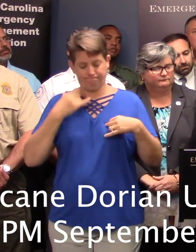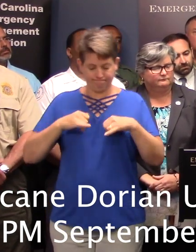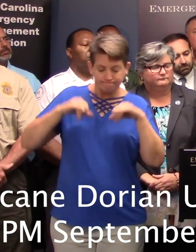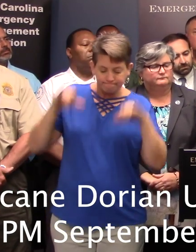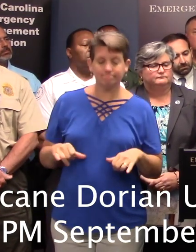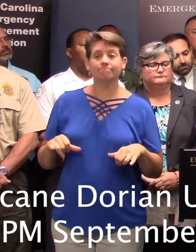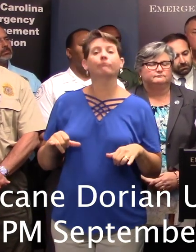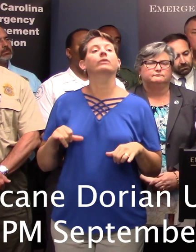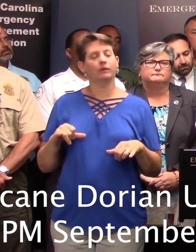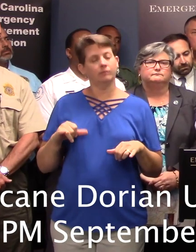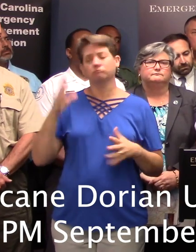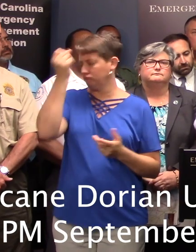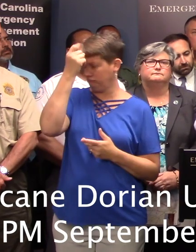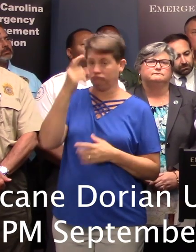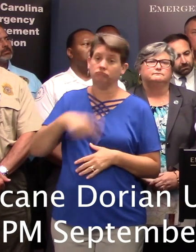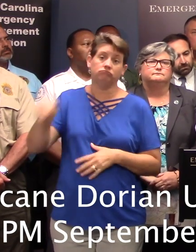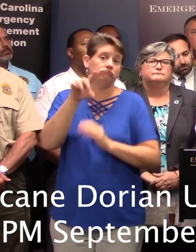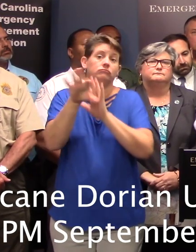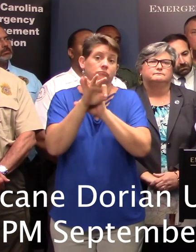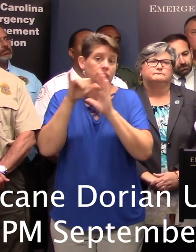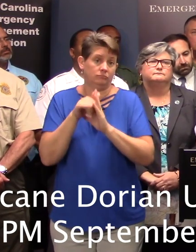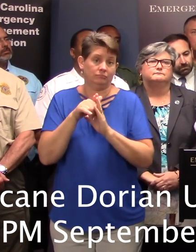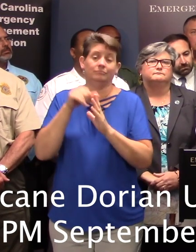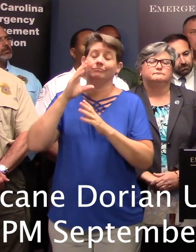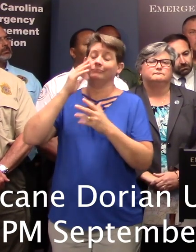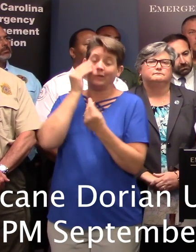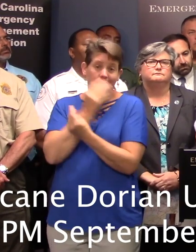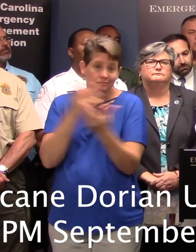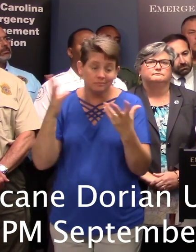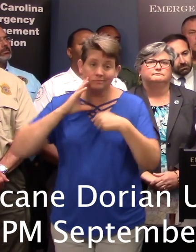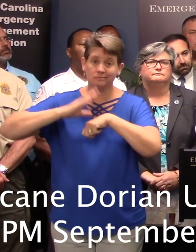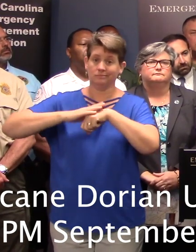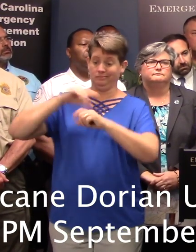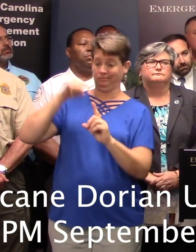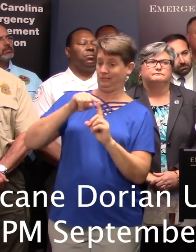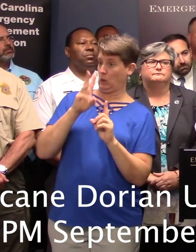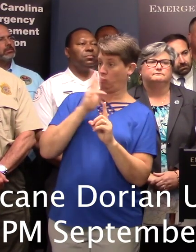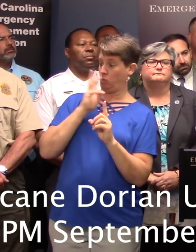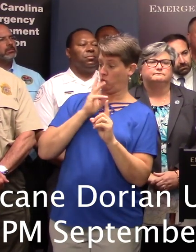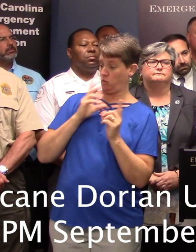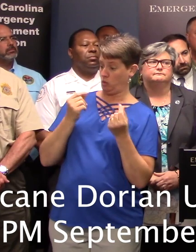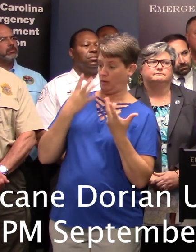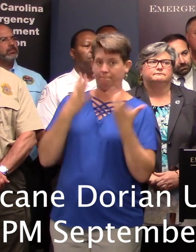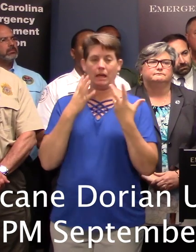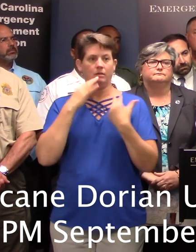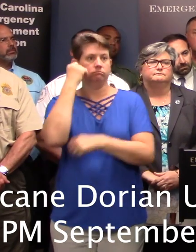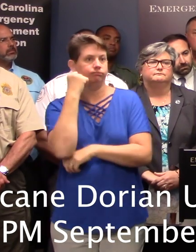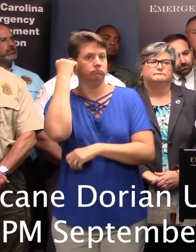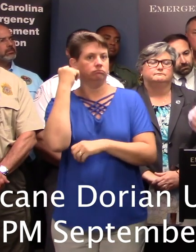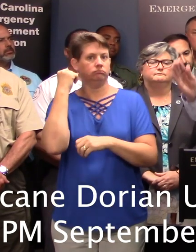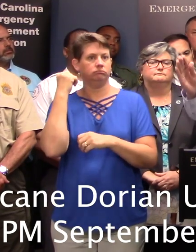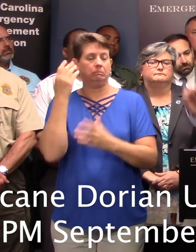we would like to mention again that we do not know what the water is going to be like. So this may be a record. It may not be.